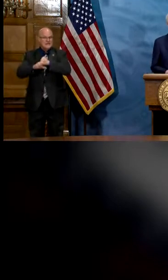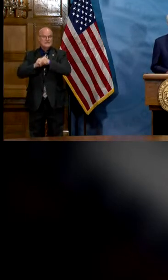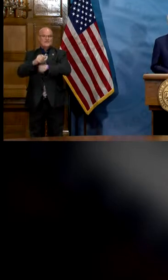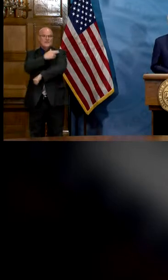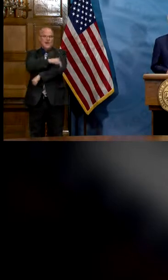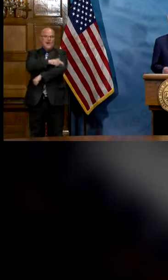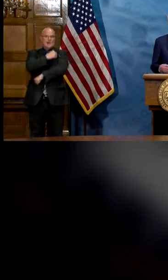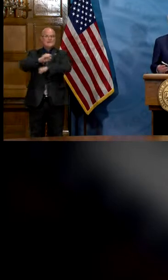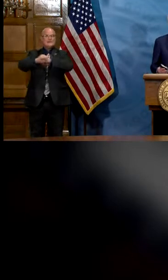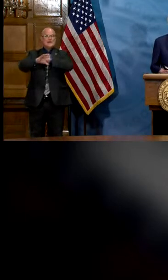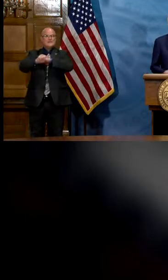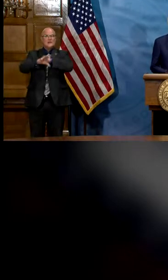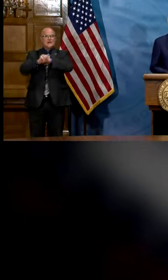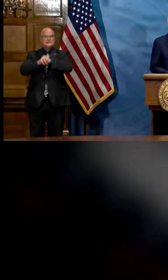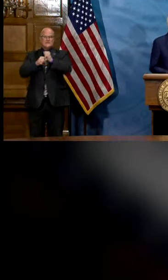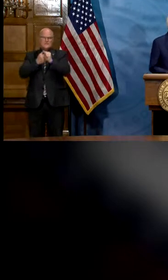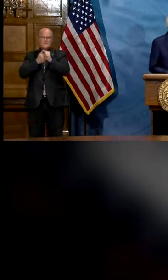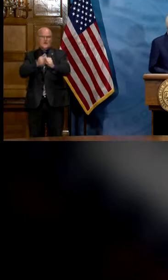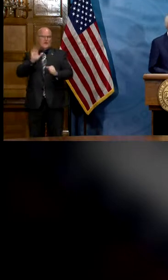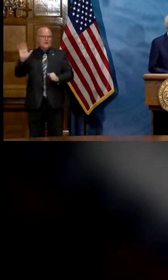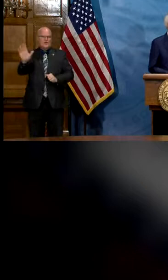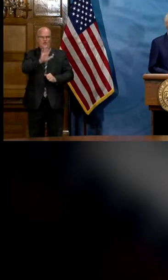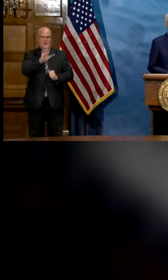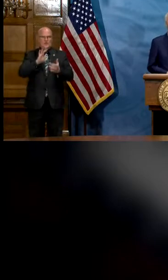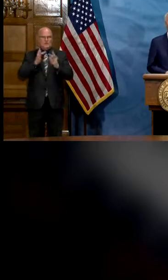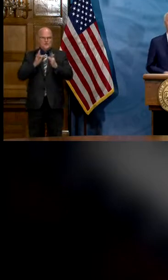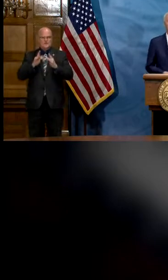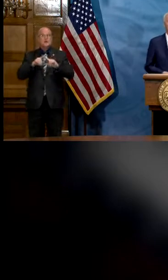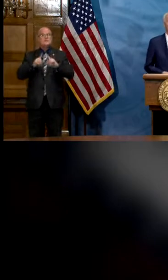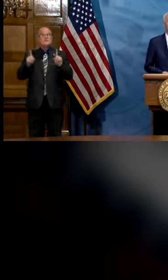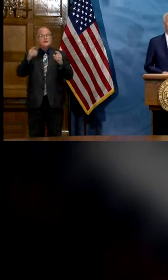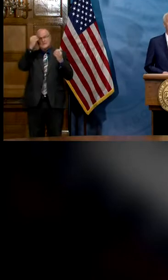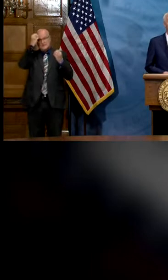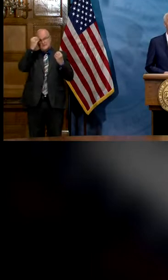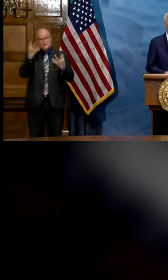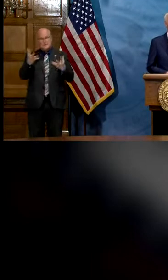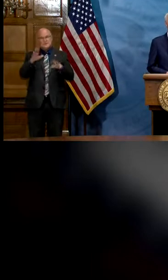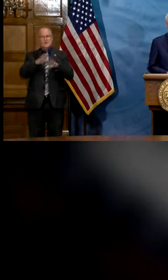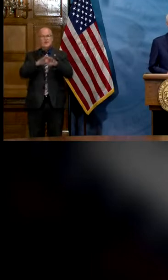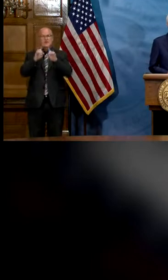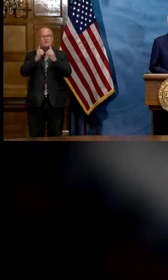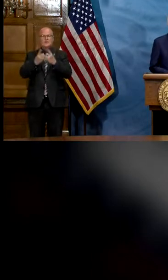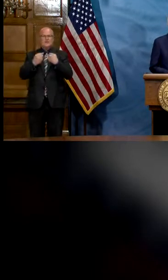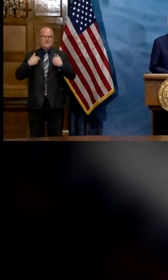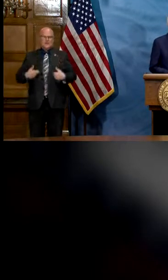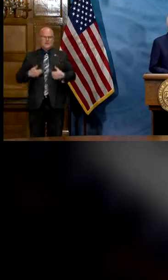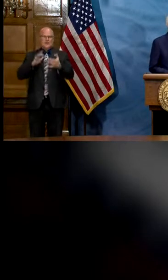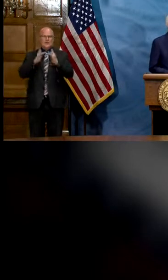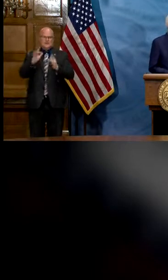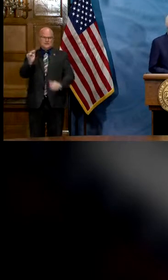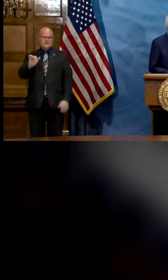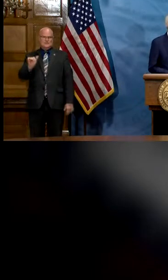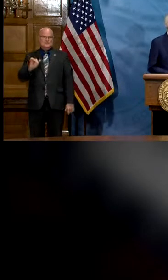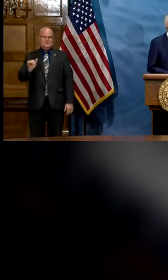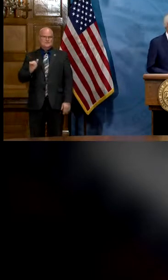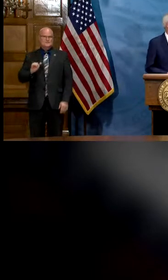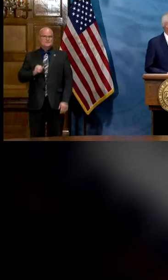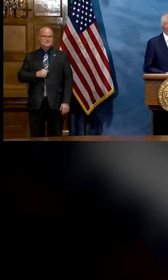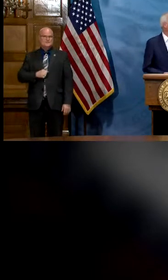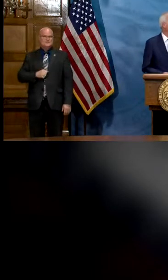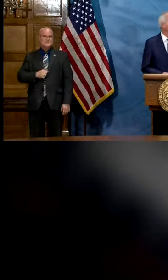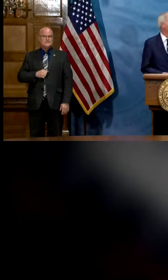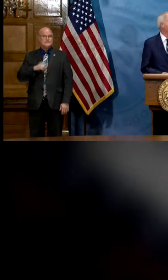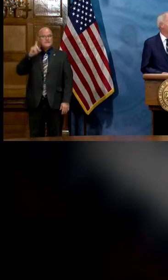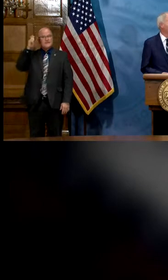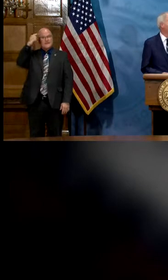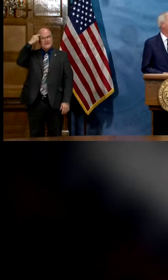your hospital follow their websites but you can also get that information on our department of health website in addition if you go